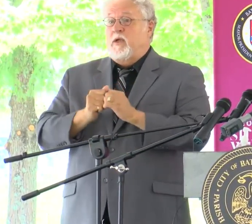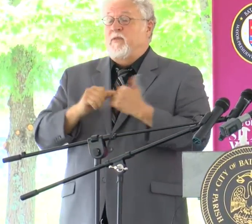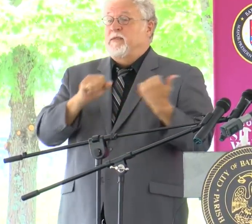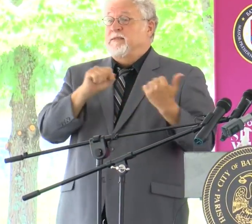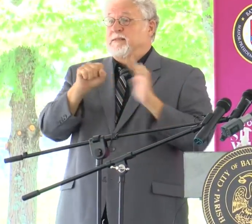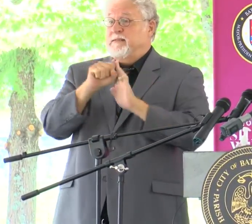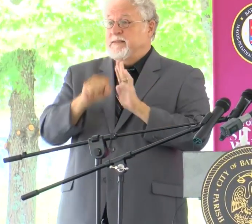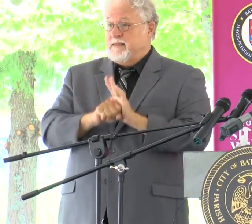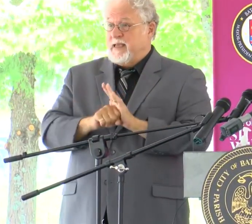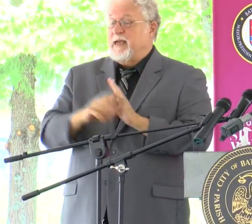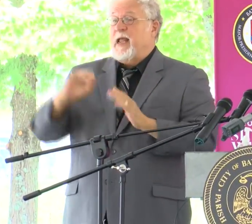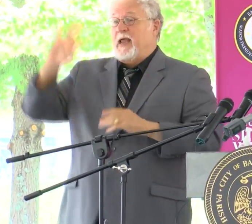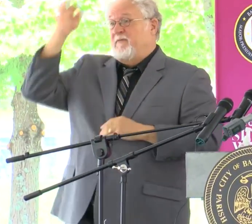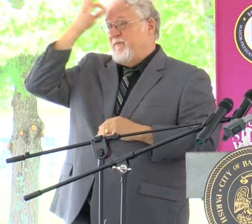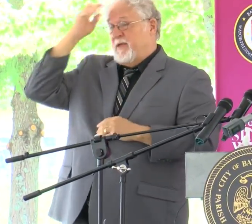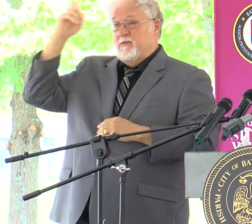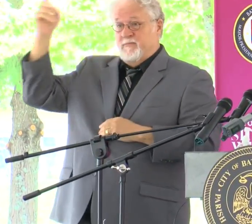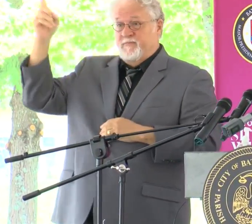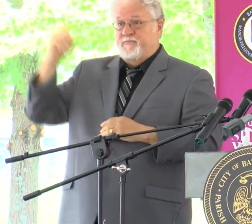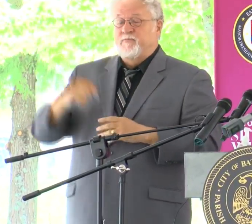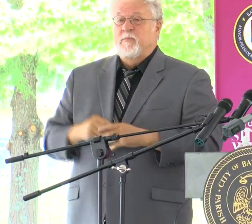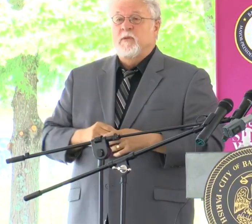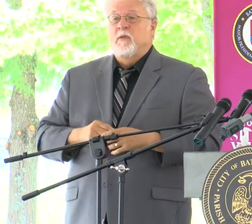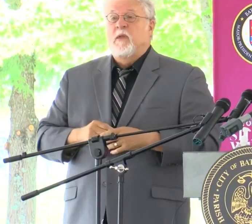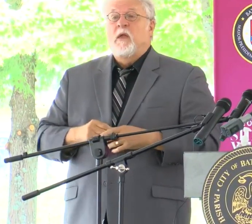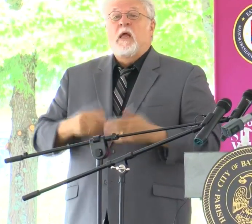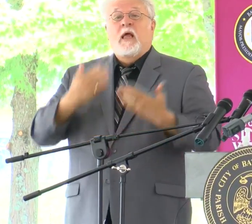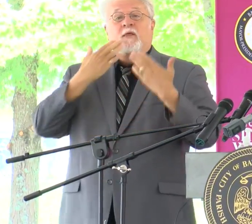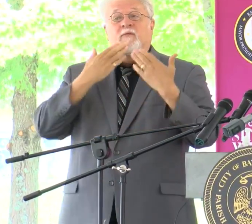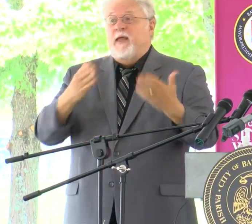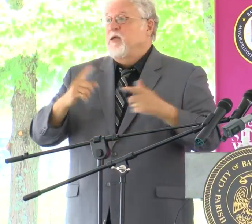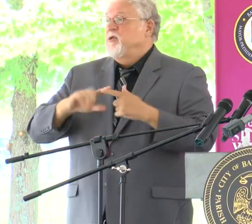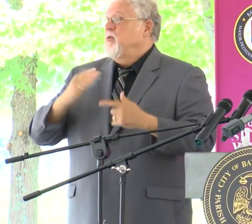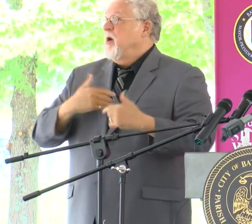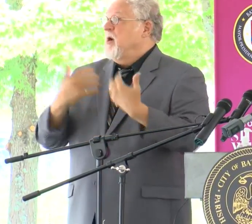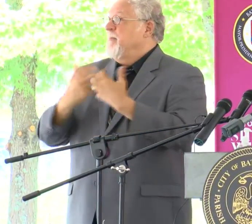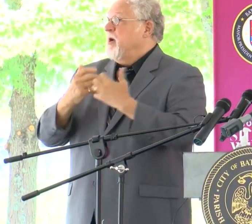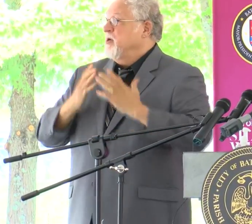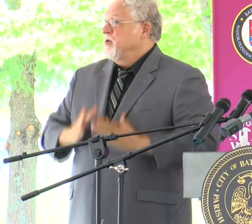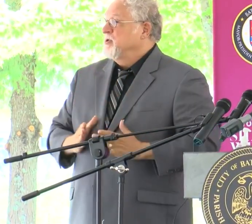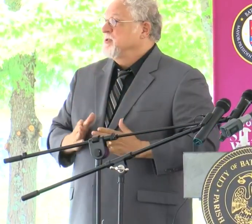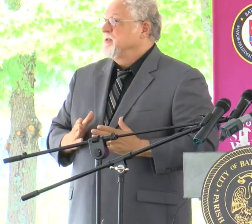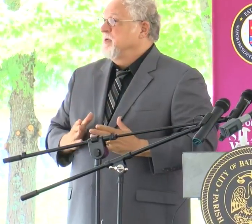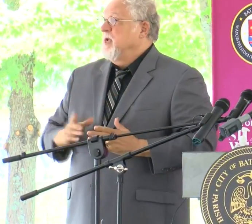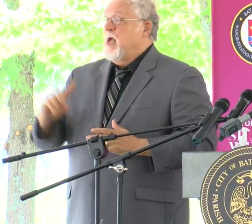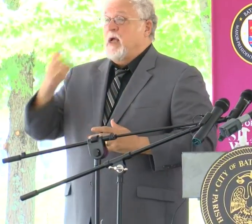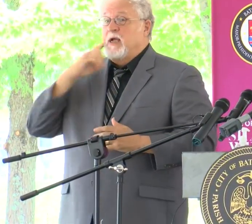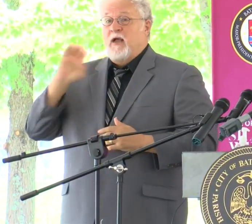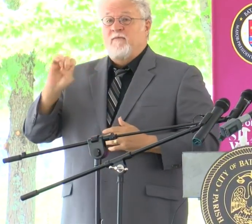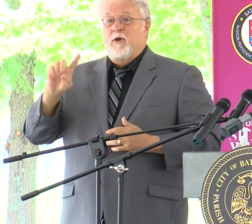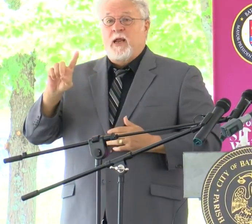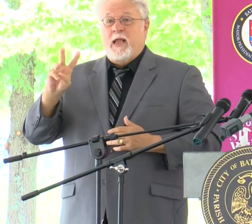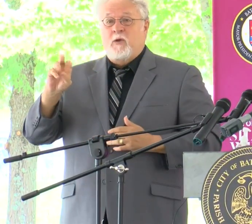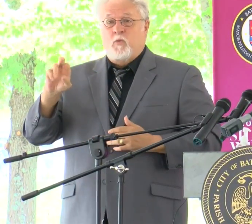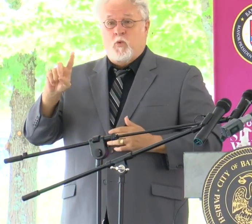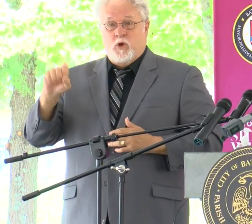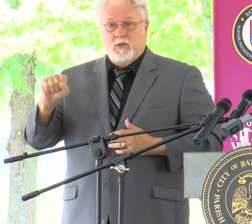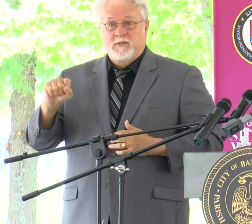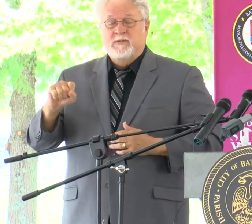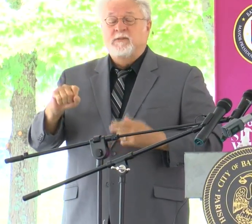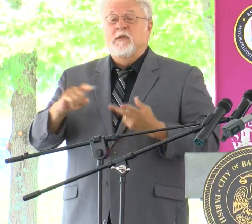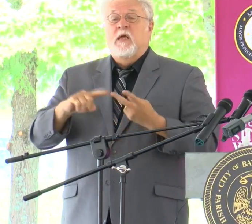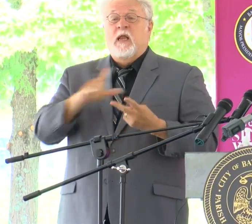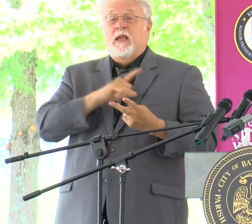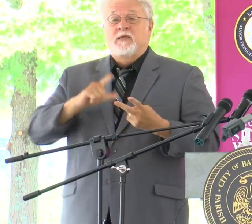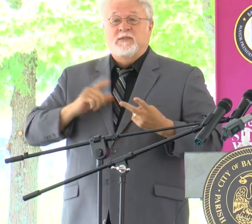state and federal government. So thank you to our partners, Governor Edwards, our